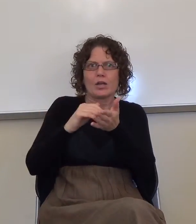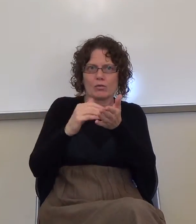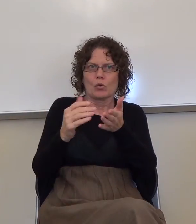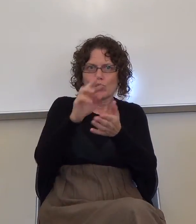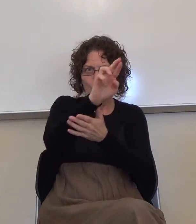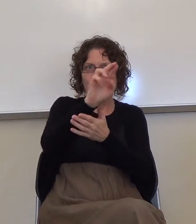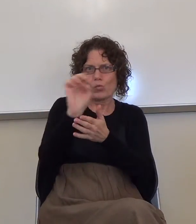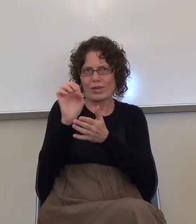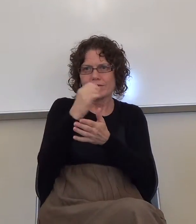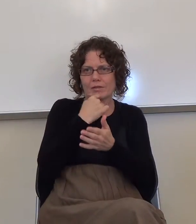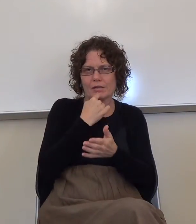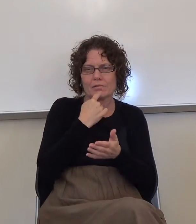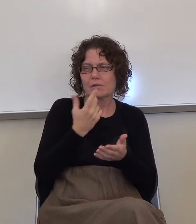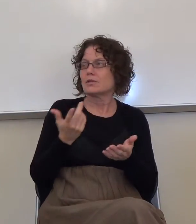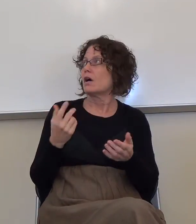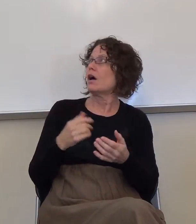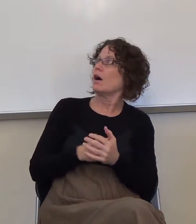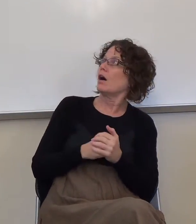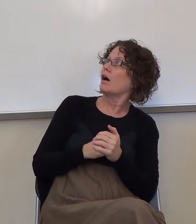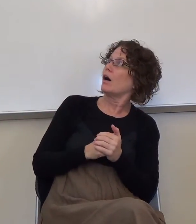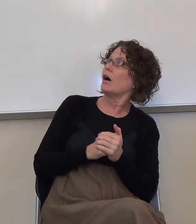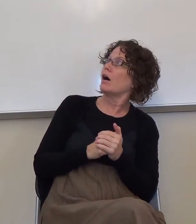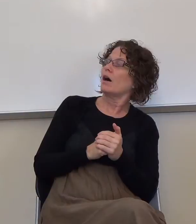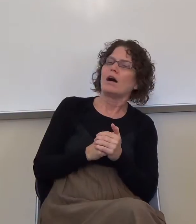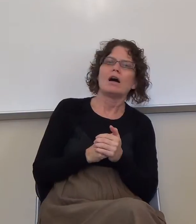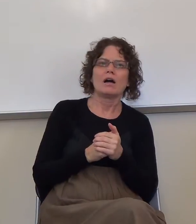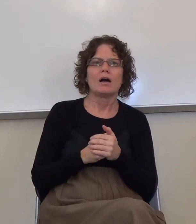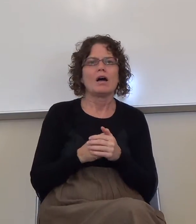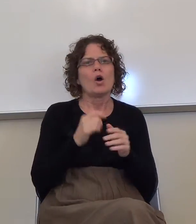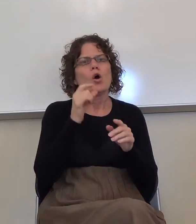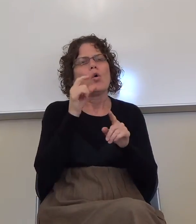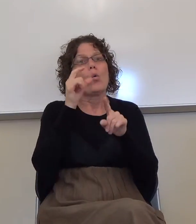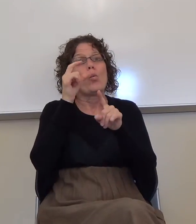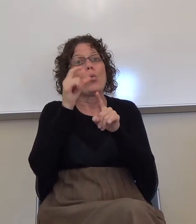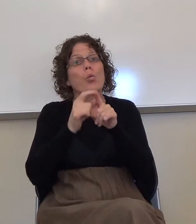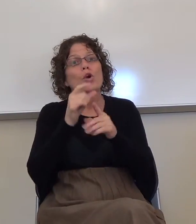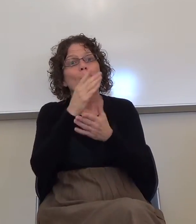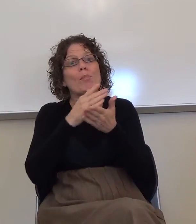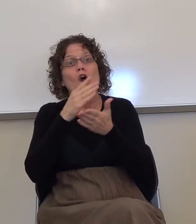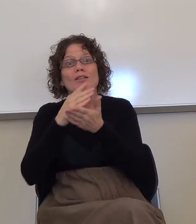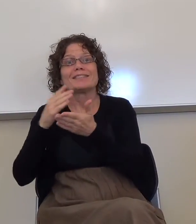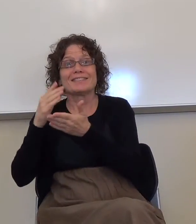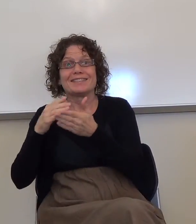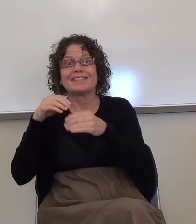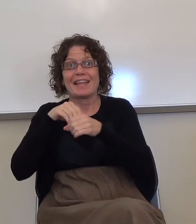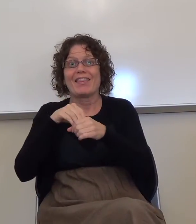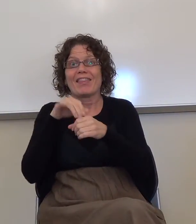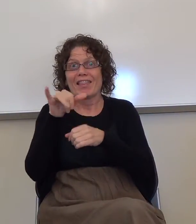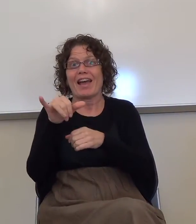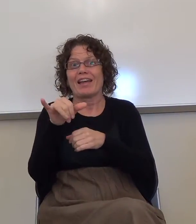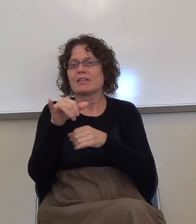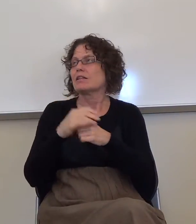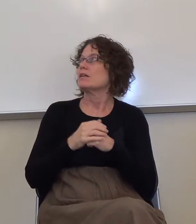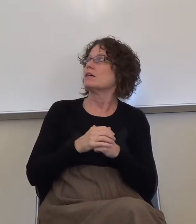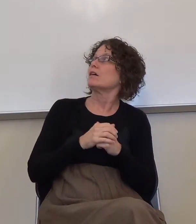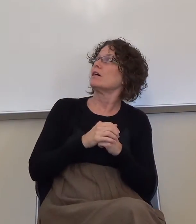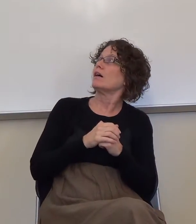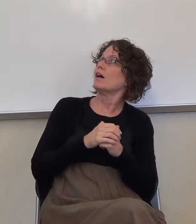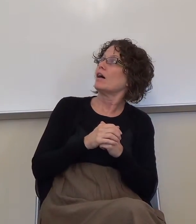Restates. So, this moves into word parts. But if we know that, we know what the